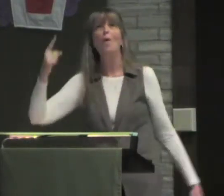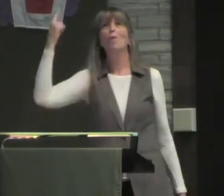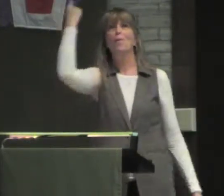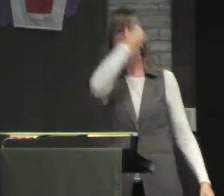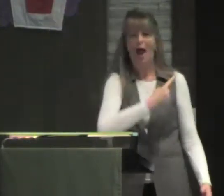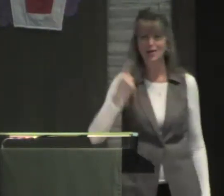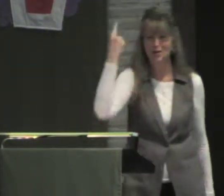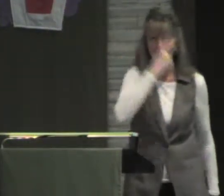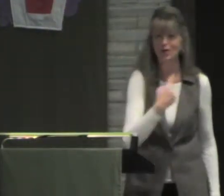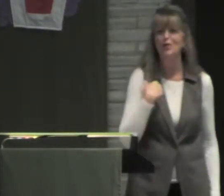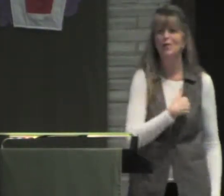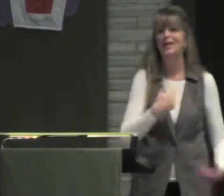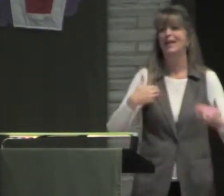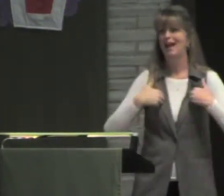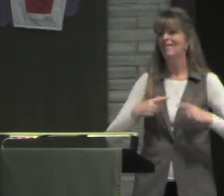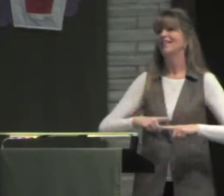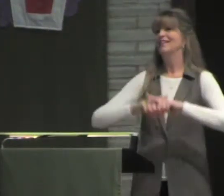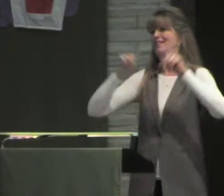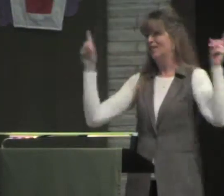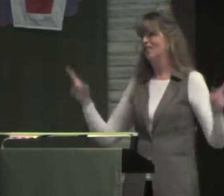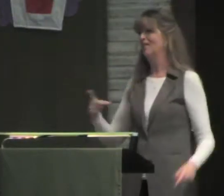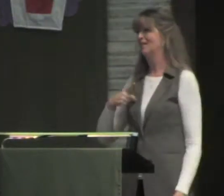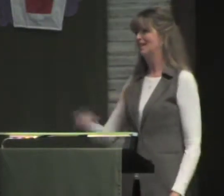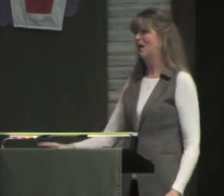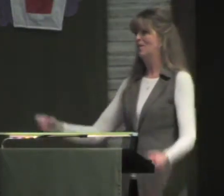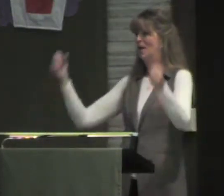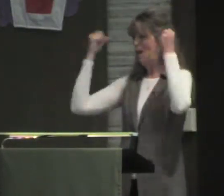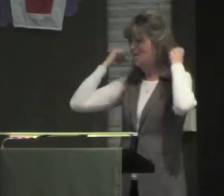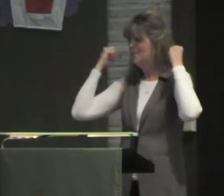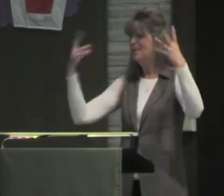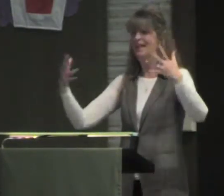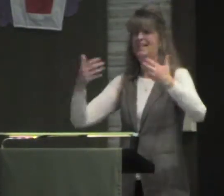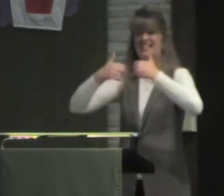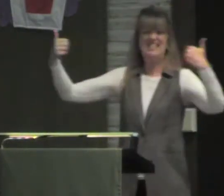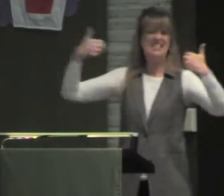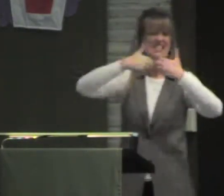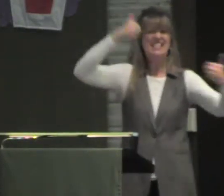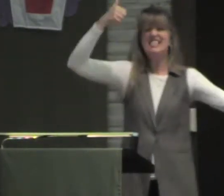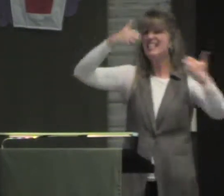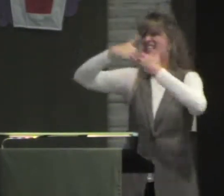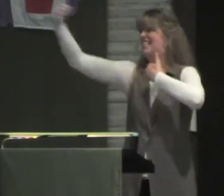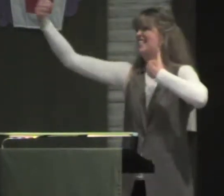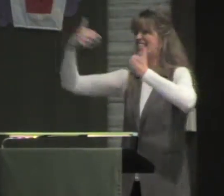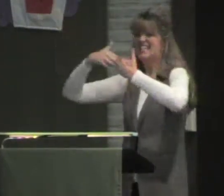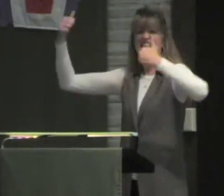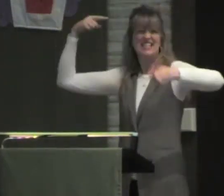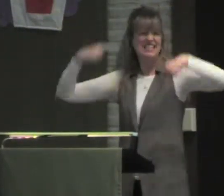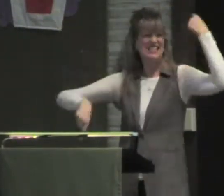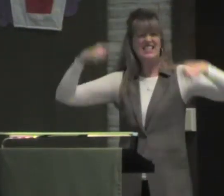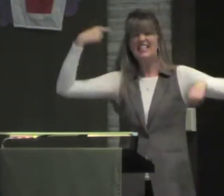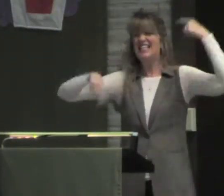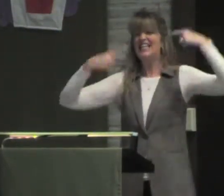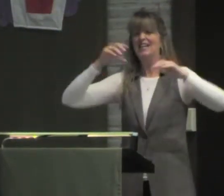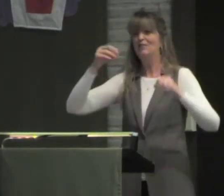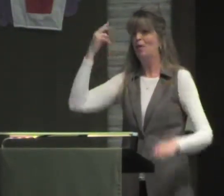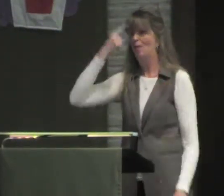to realize, no wonder we have so many denominations and so many different doctrines and so many different issues that